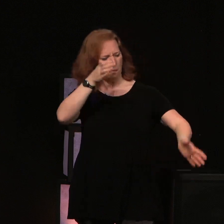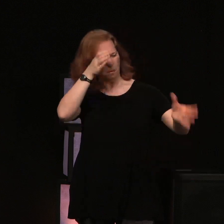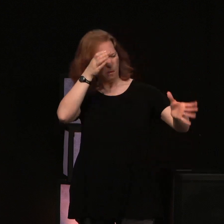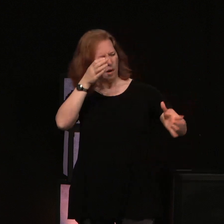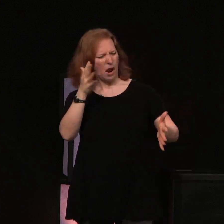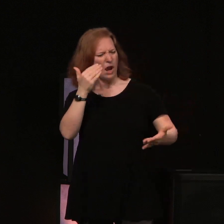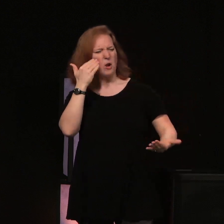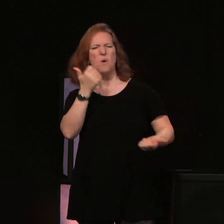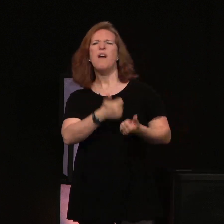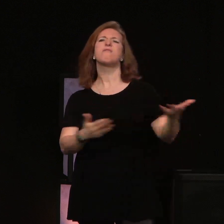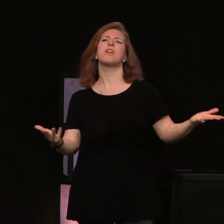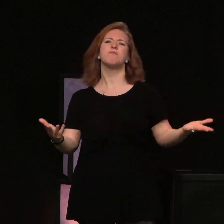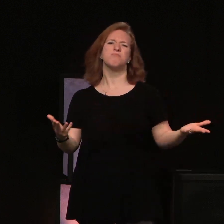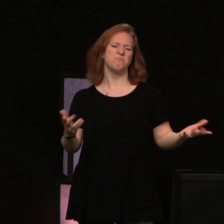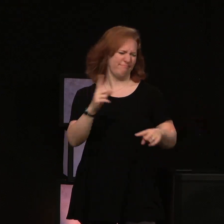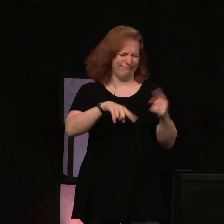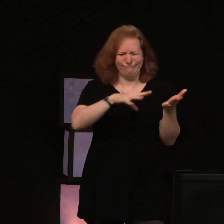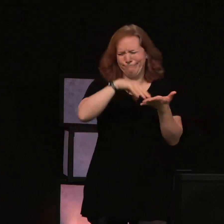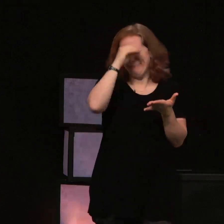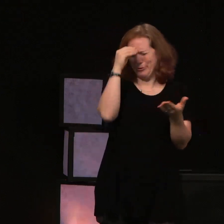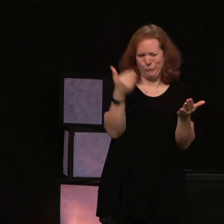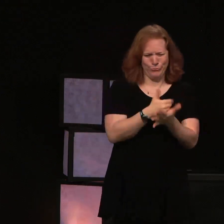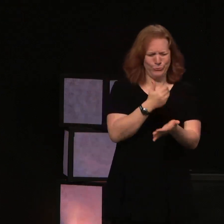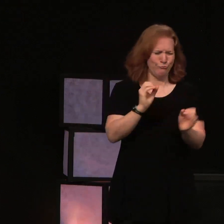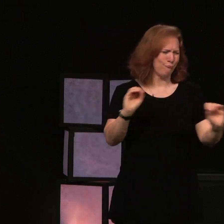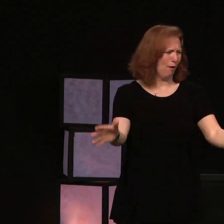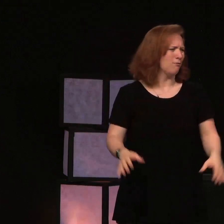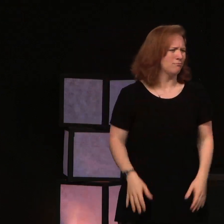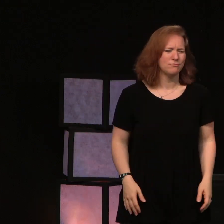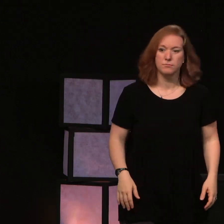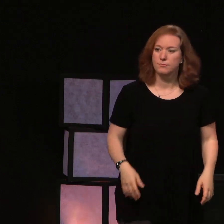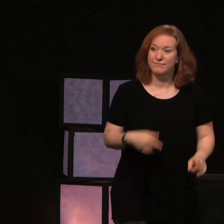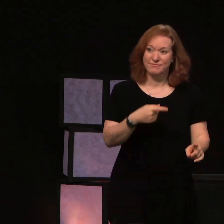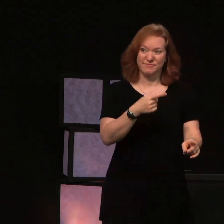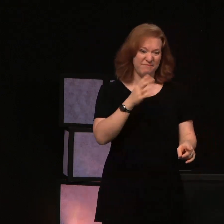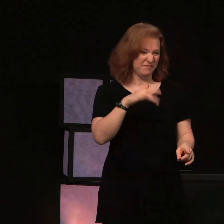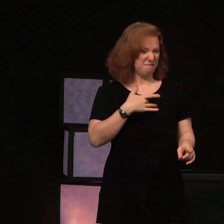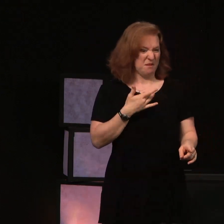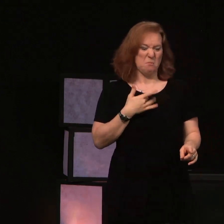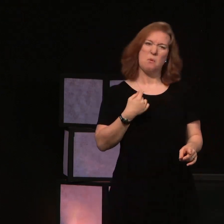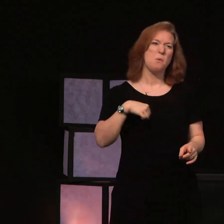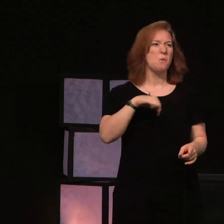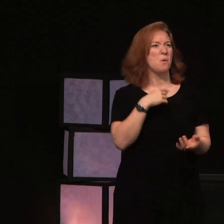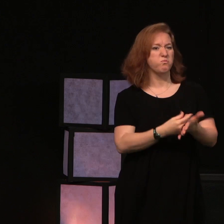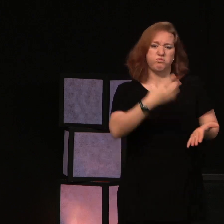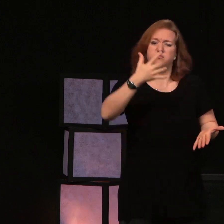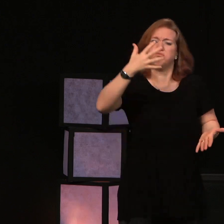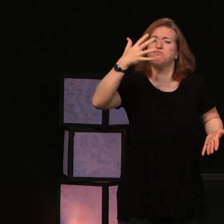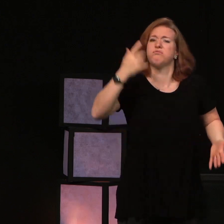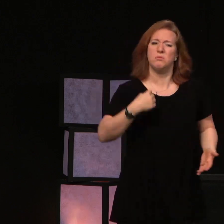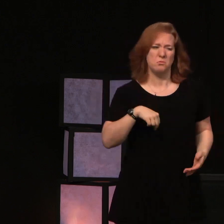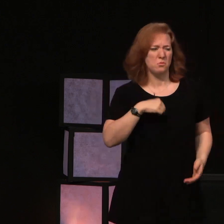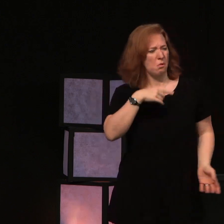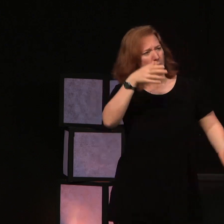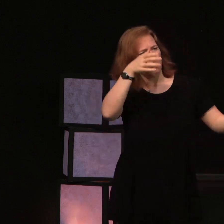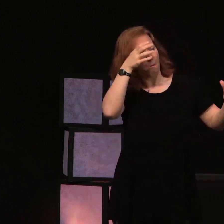We got our stuff together. We're wealthy. We're knowledgeable. We're well trained.